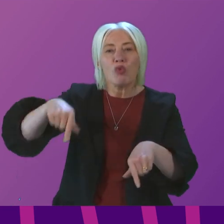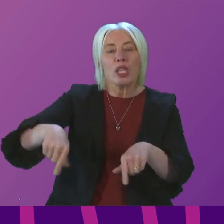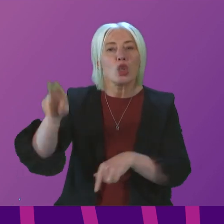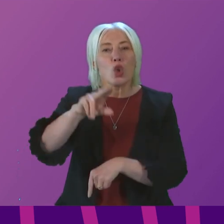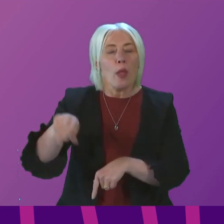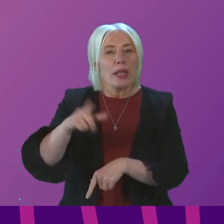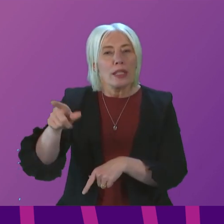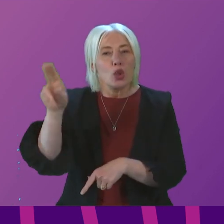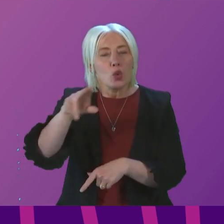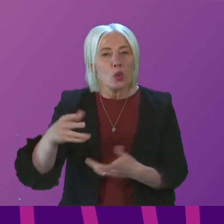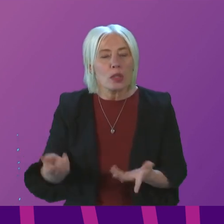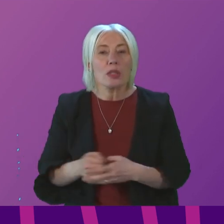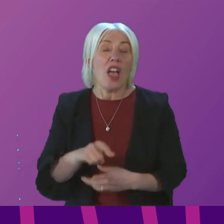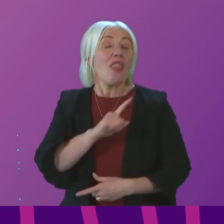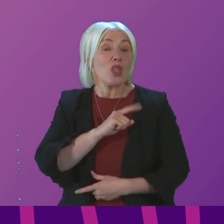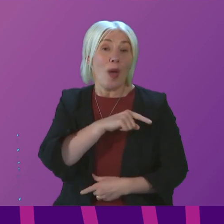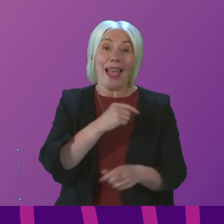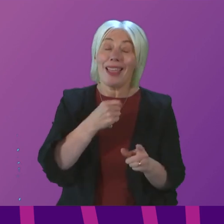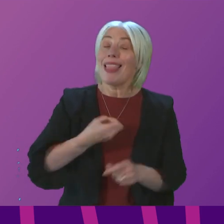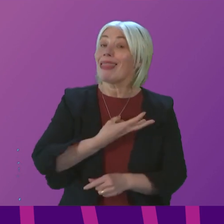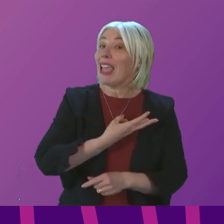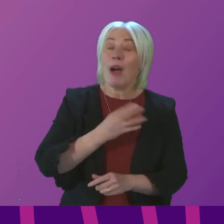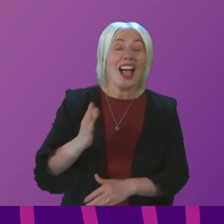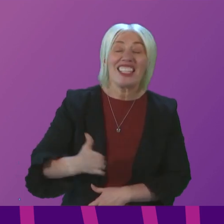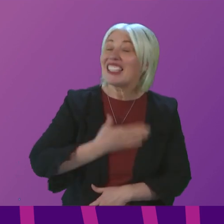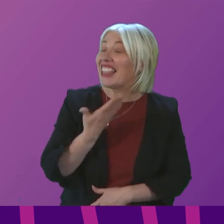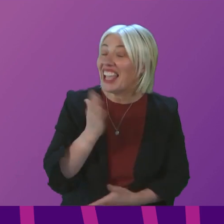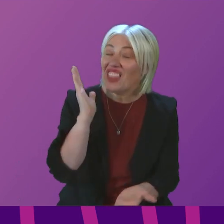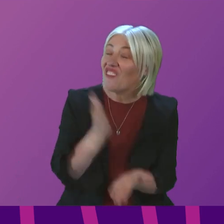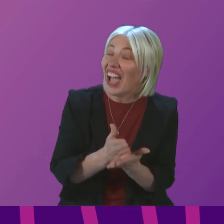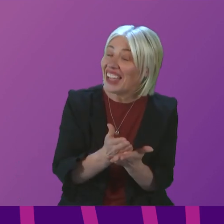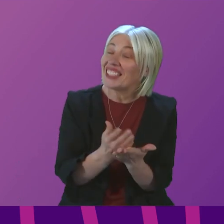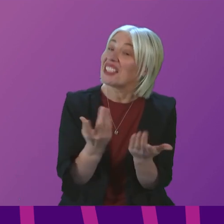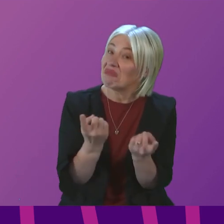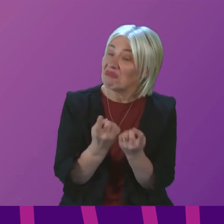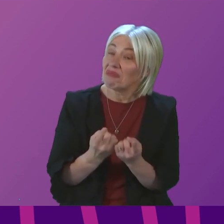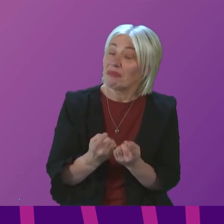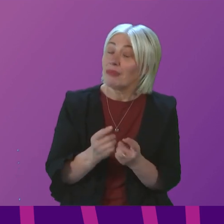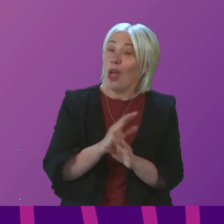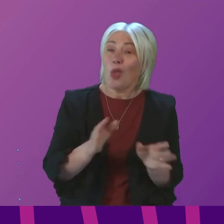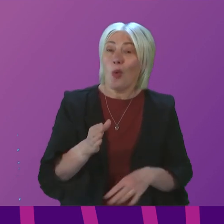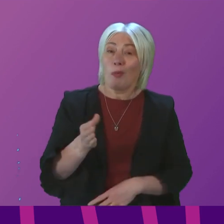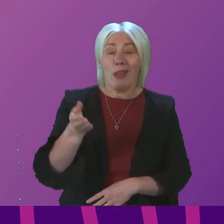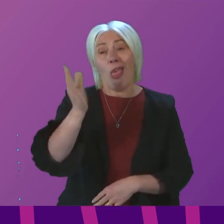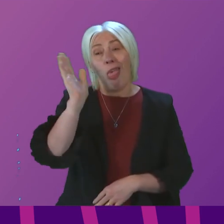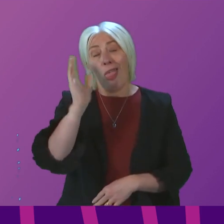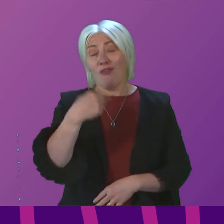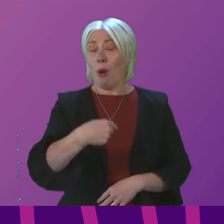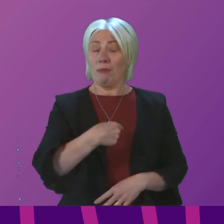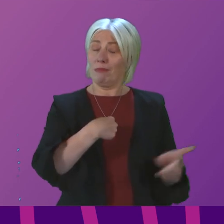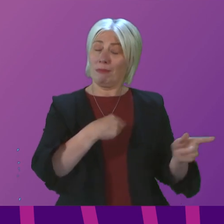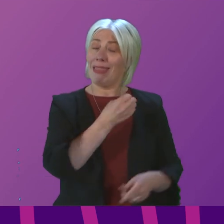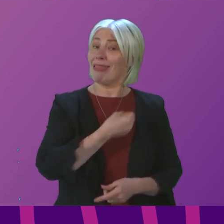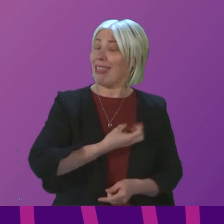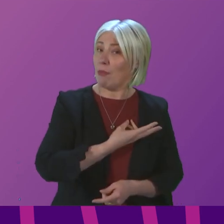That presiding officer is why Labour doesn't like the facts. And lastly, we'll take no lectures from Labour when it comes to